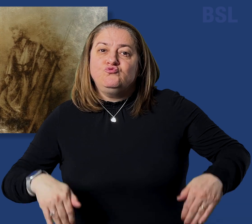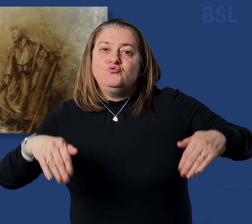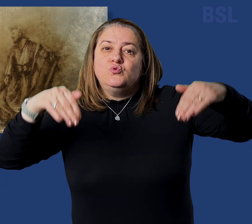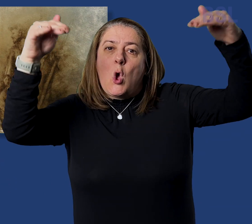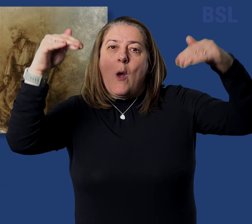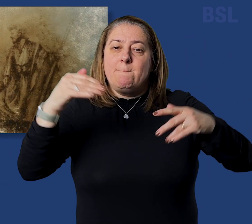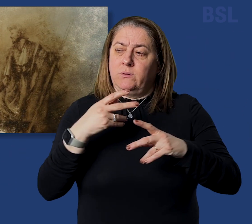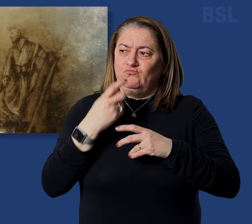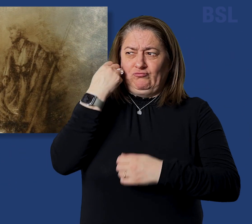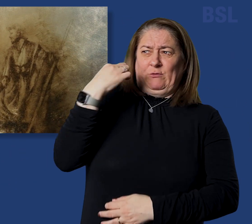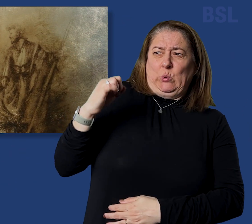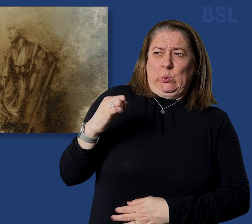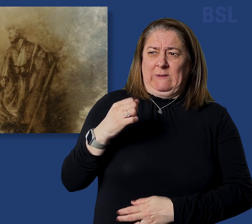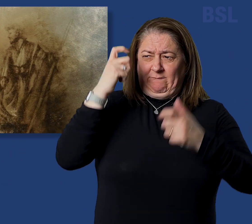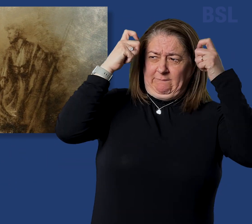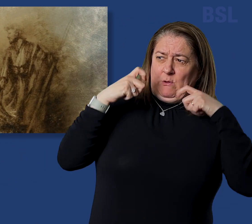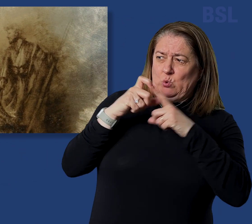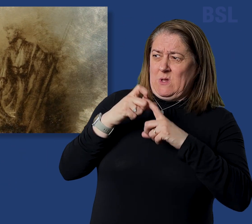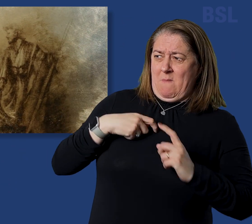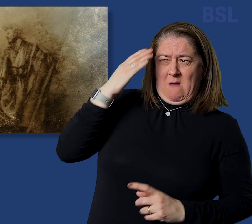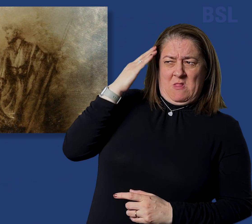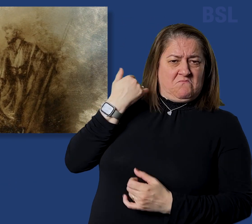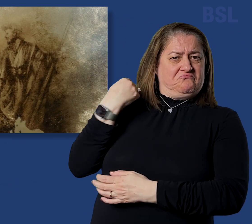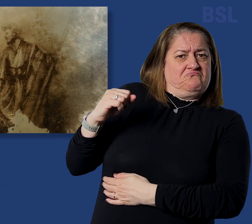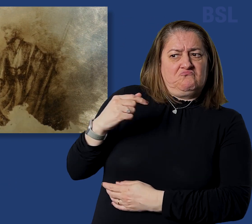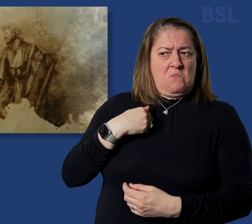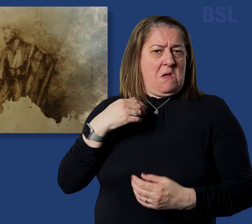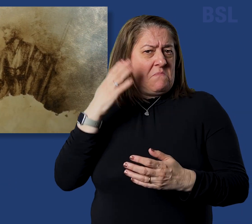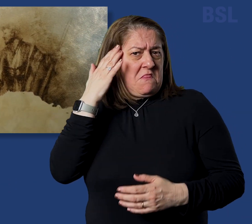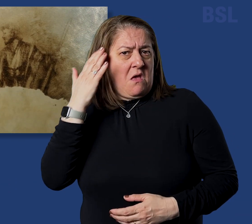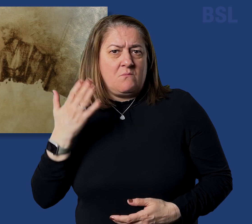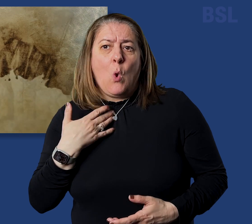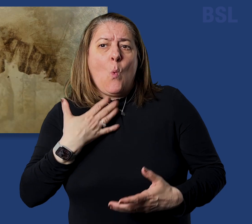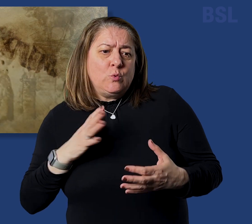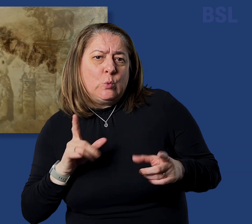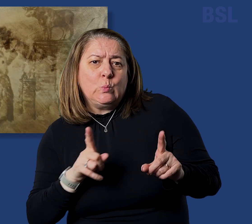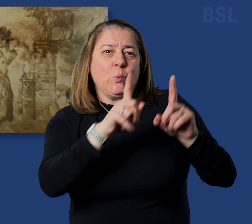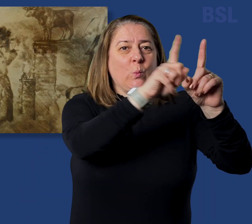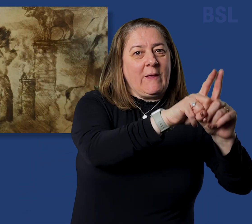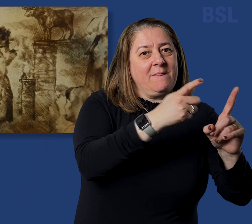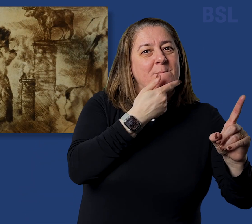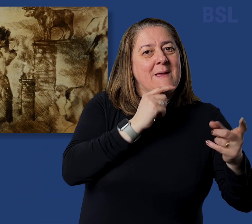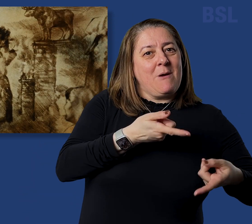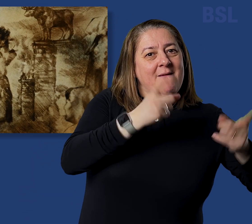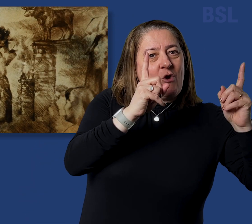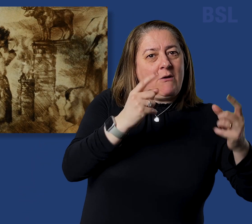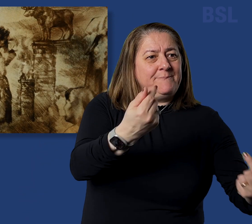called the son of Pharaoh's daughter, choosing rather to suffer affliction with the people of God, and to enjoy the pleasures of